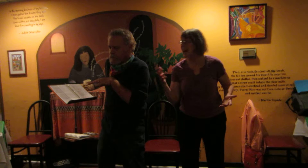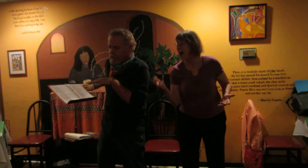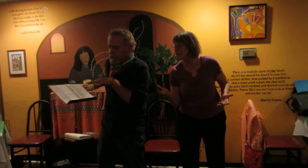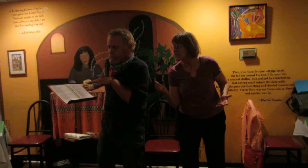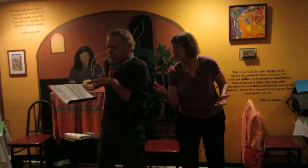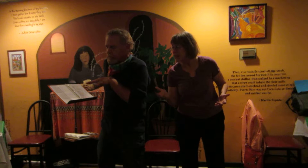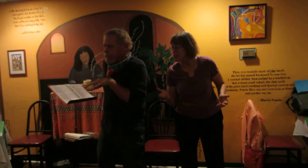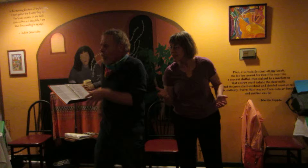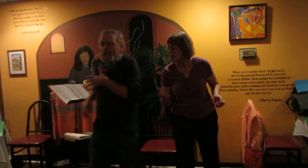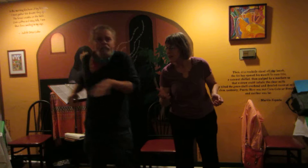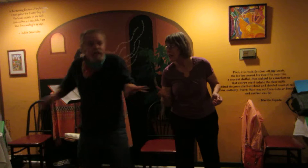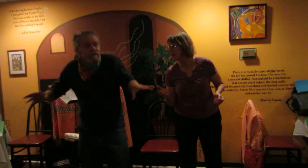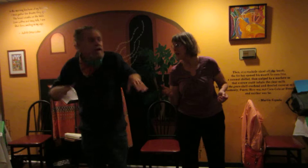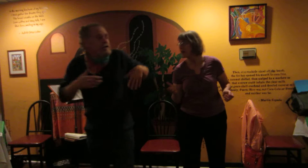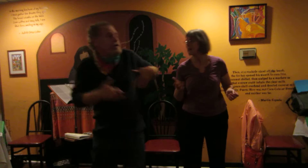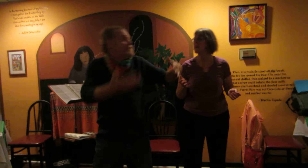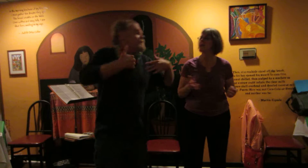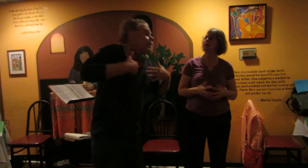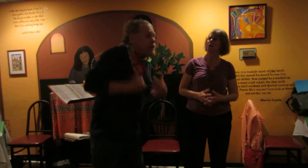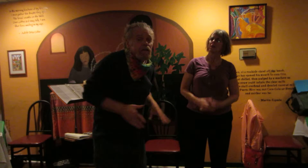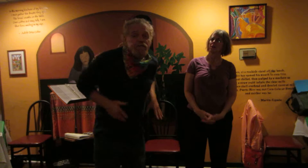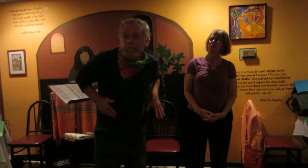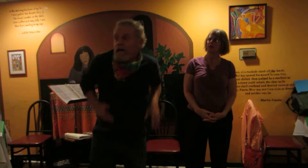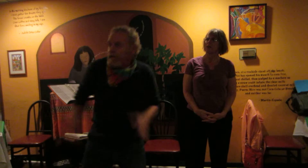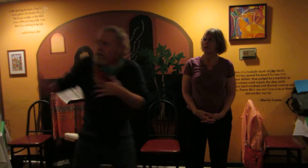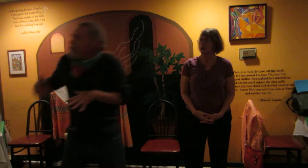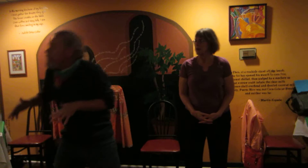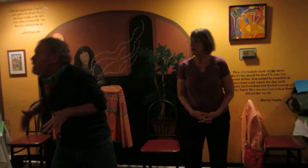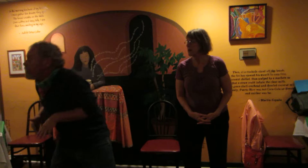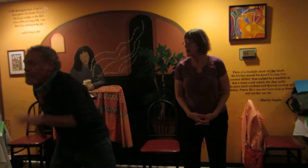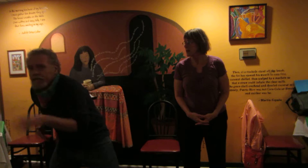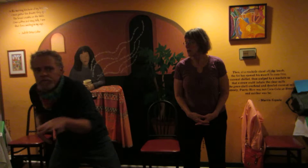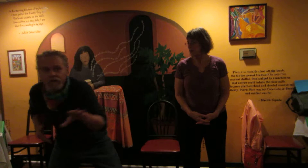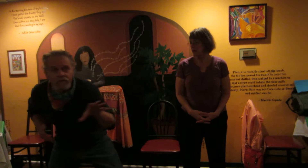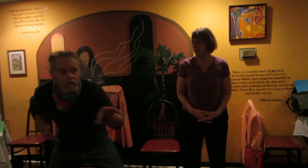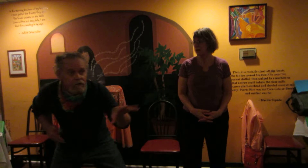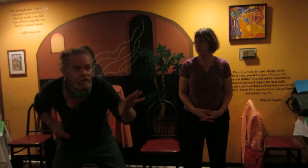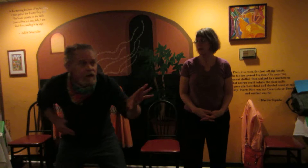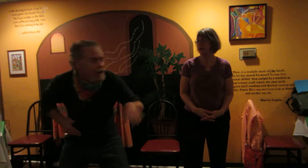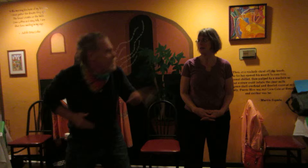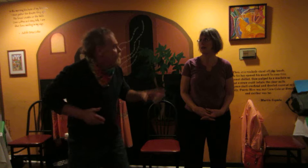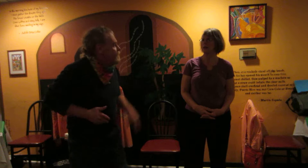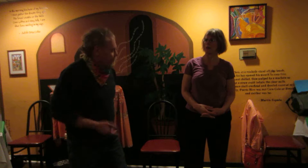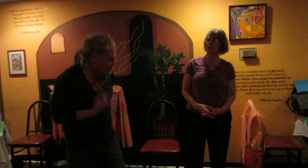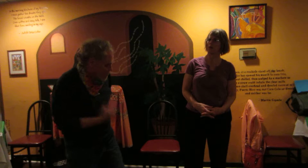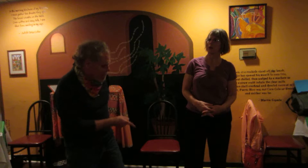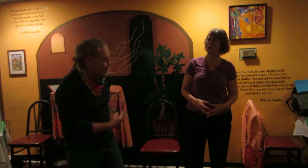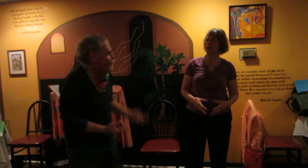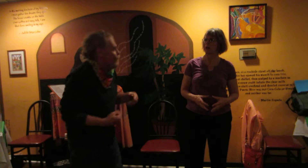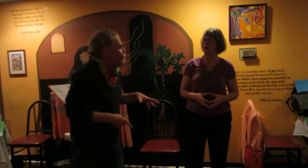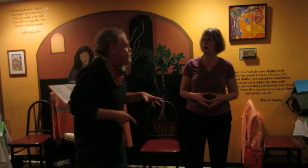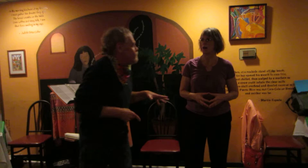much, do you have a suggestion? Well, I've been getting ideas as I begin to pack. No needs or a sentence, just a nick and a knack. It's even